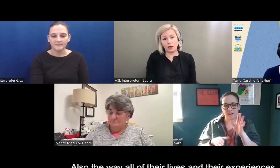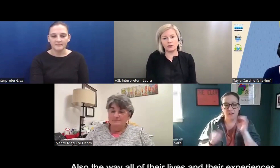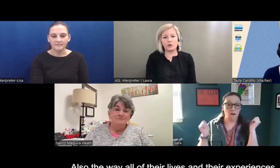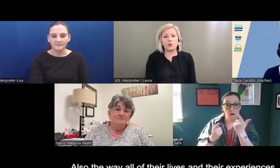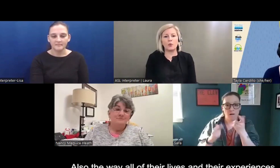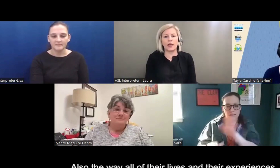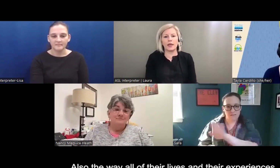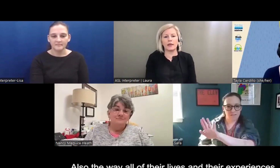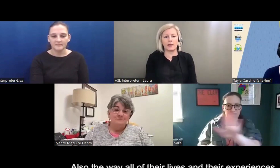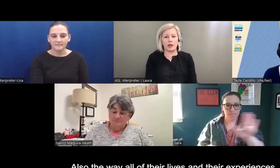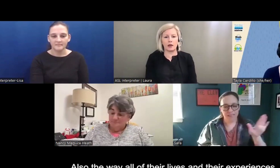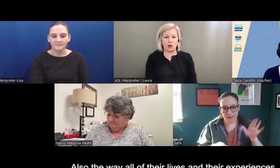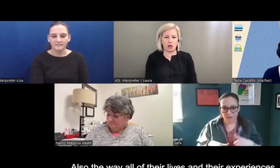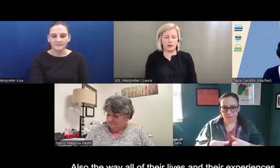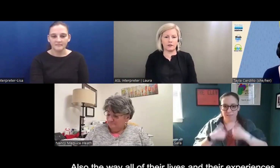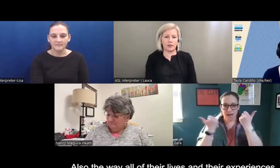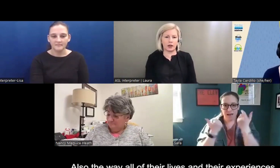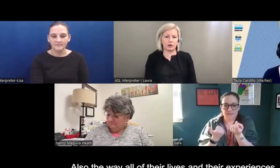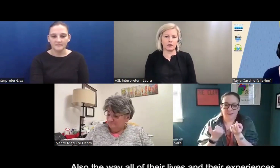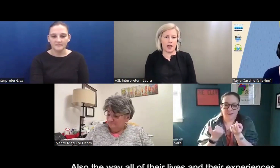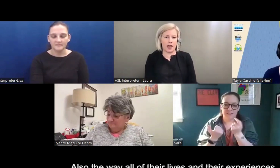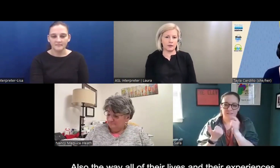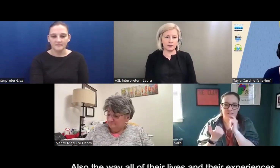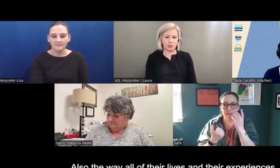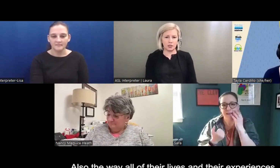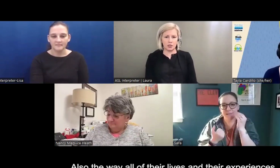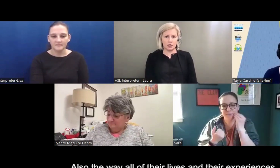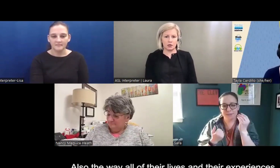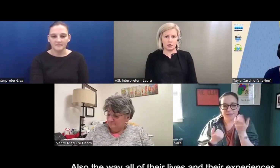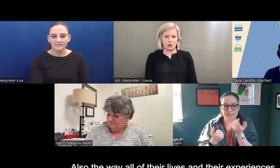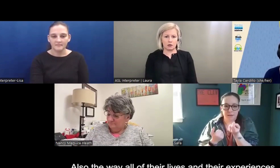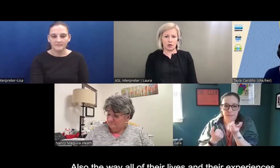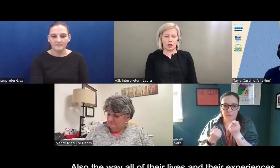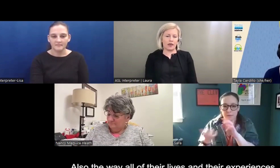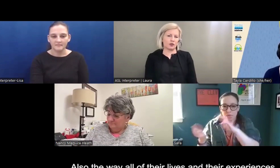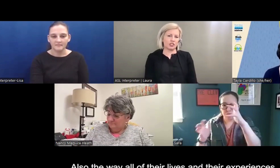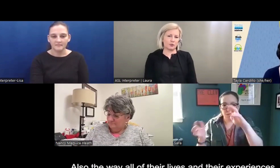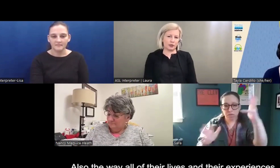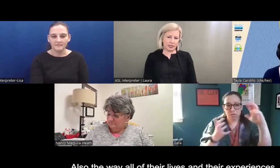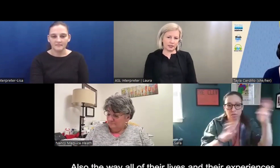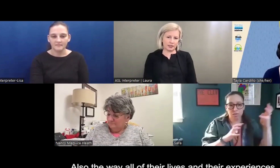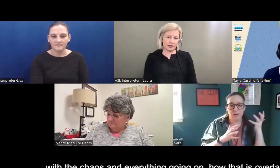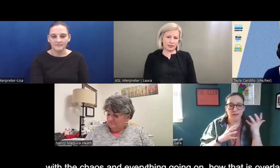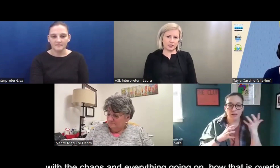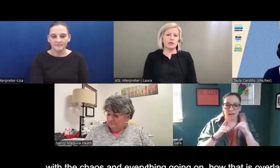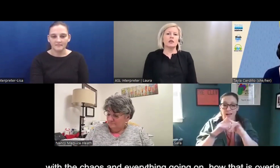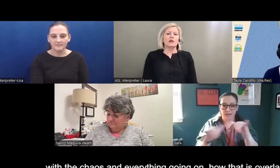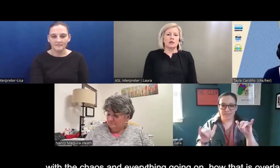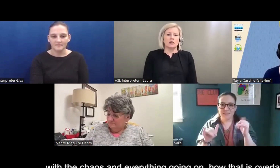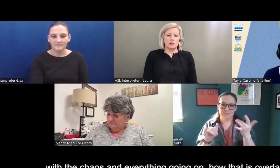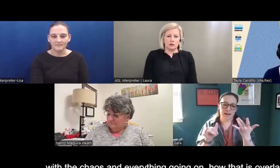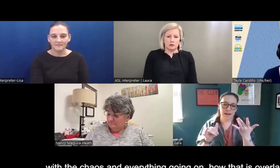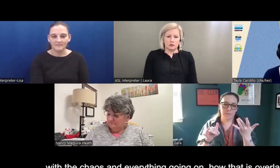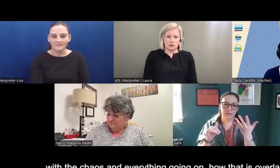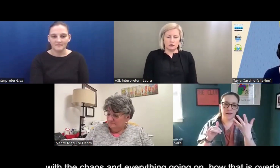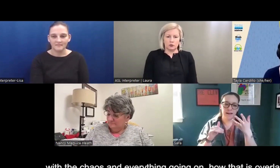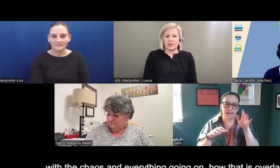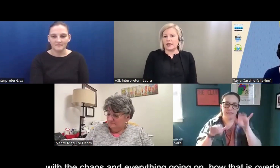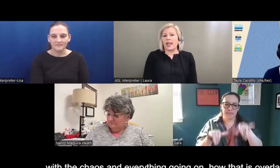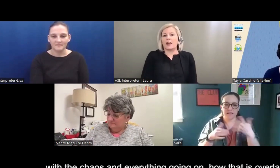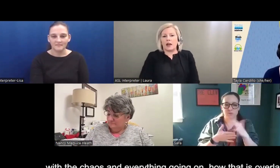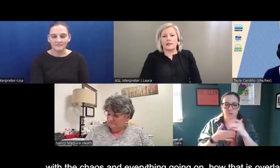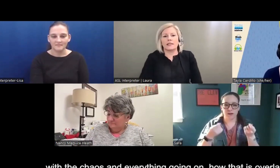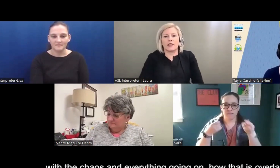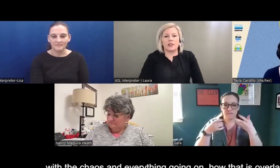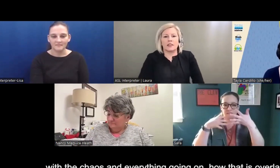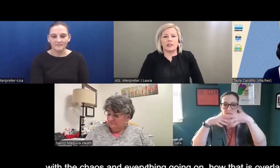So the way that all of their lives and their experiences with